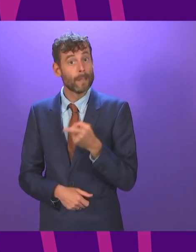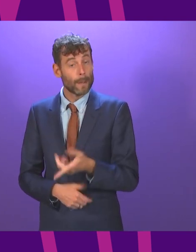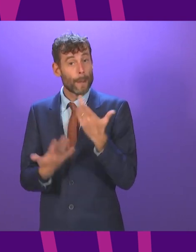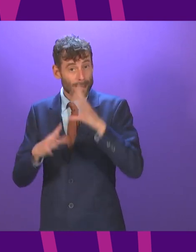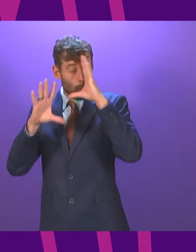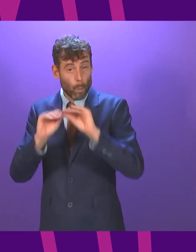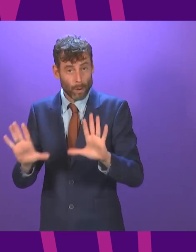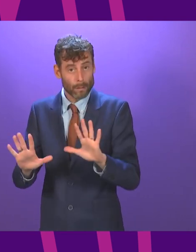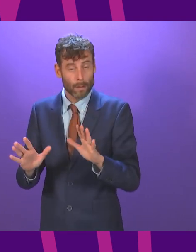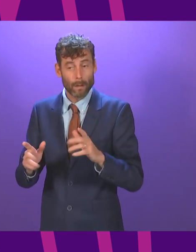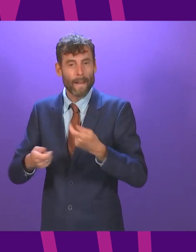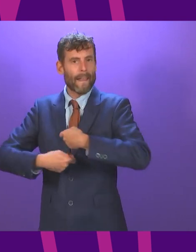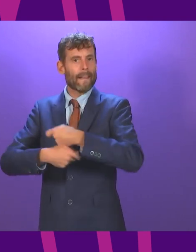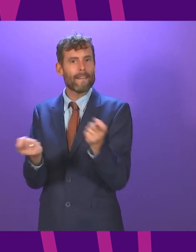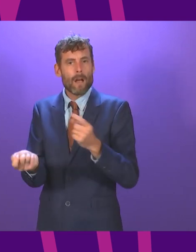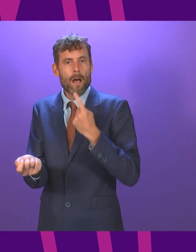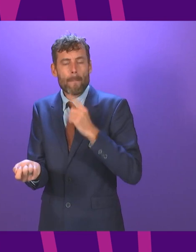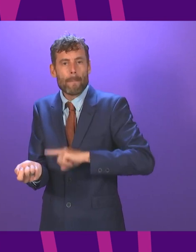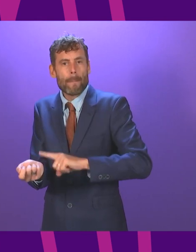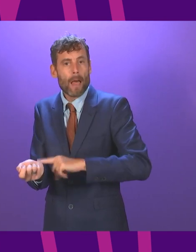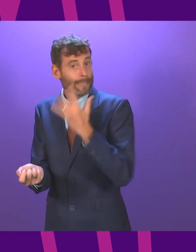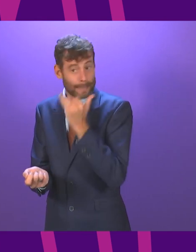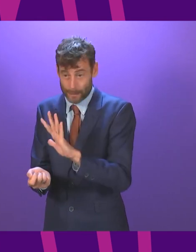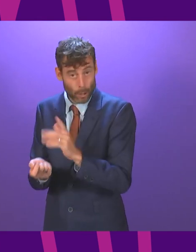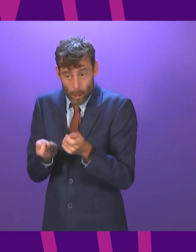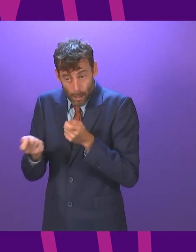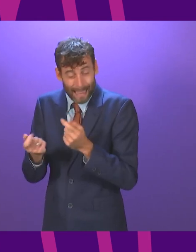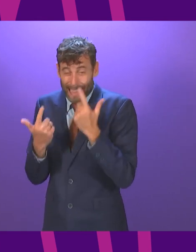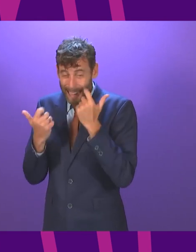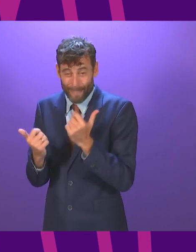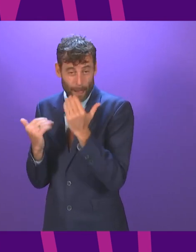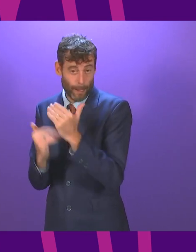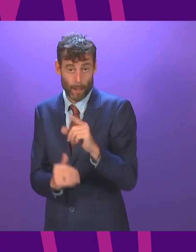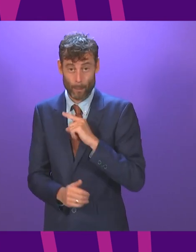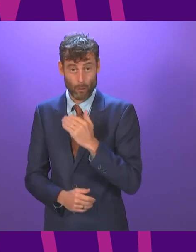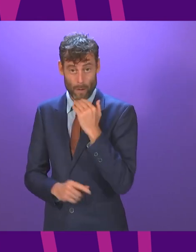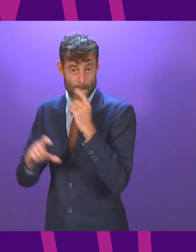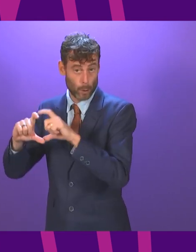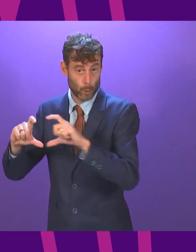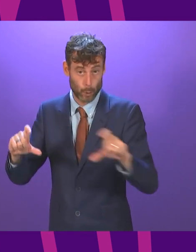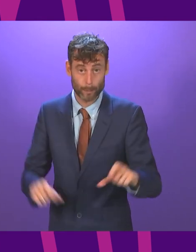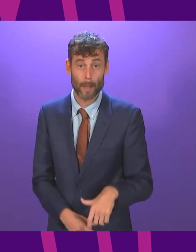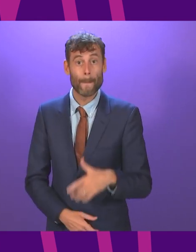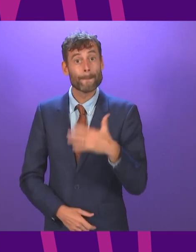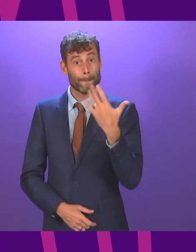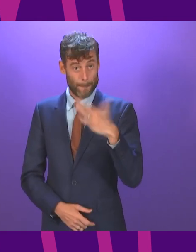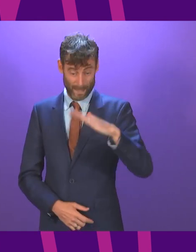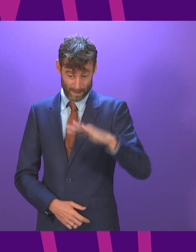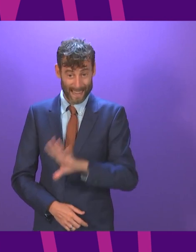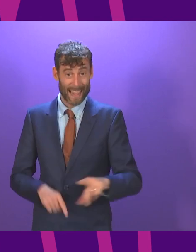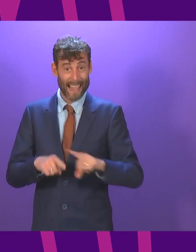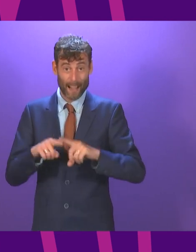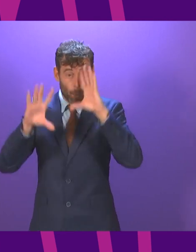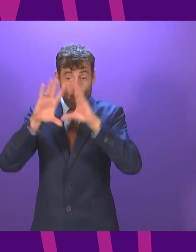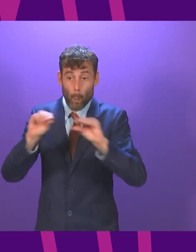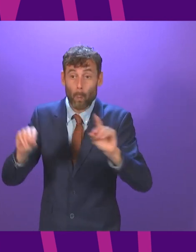because of a shortage of test tubes. Children are being told that there may be shortages leading to a lack of toys for Christmas. All because of